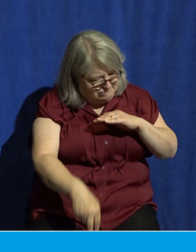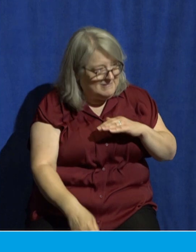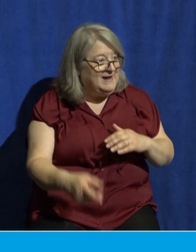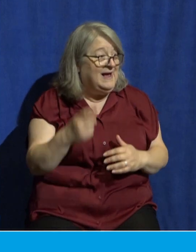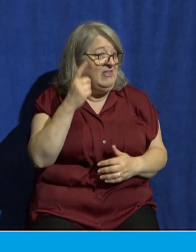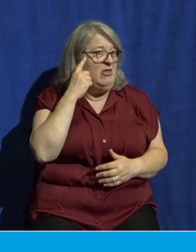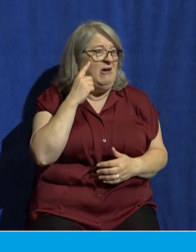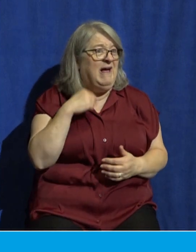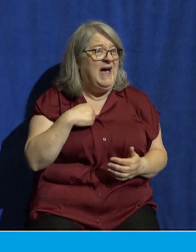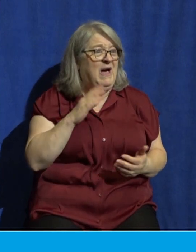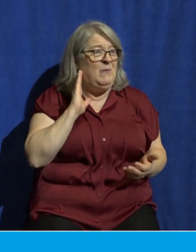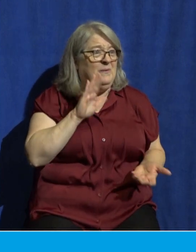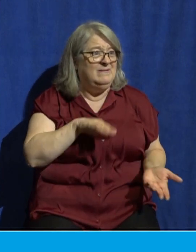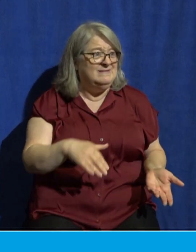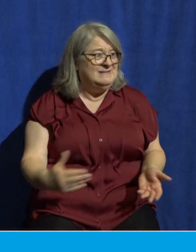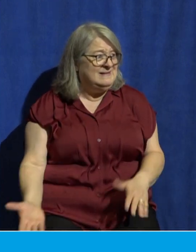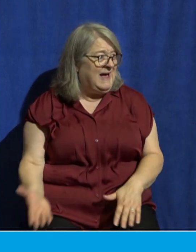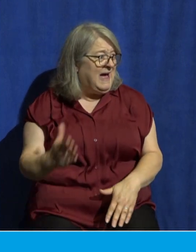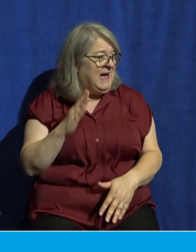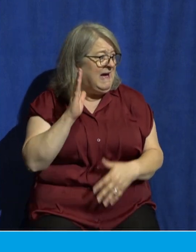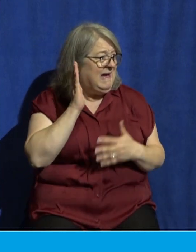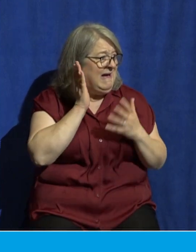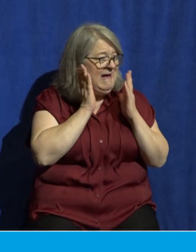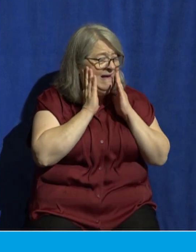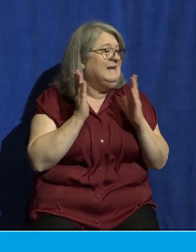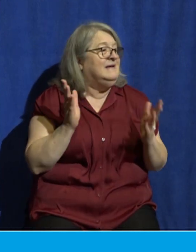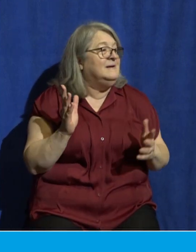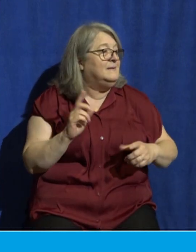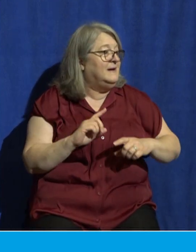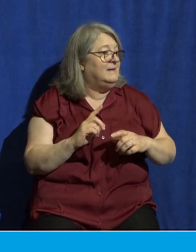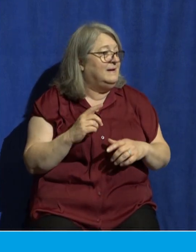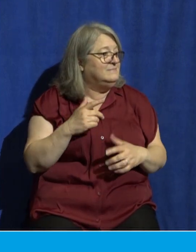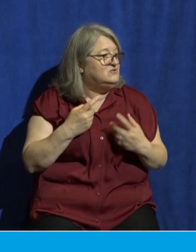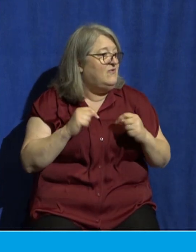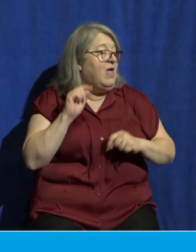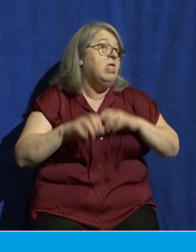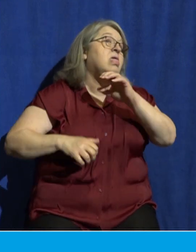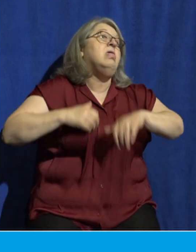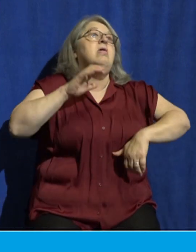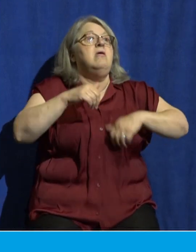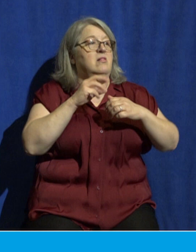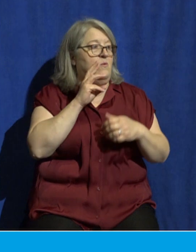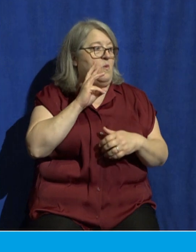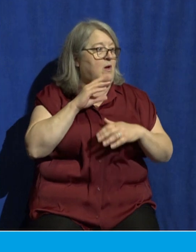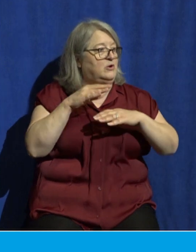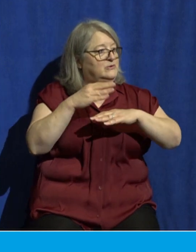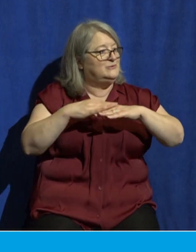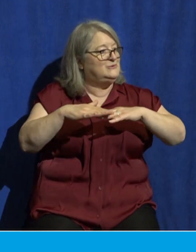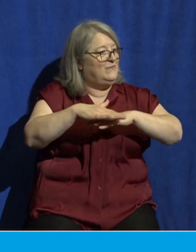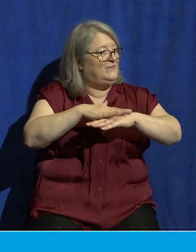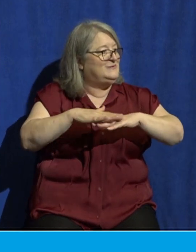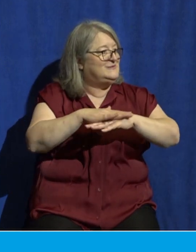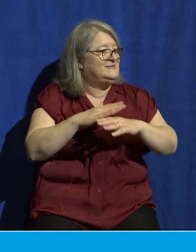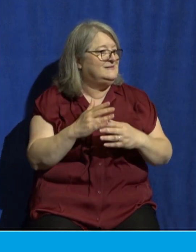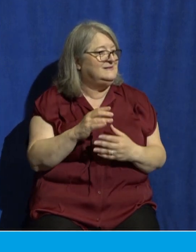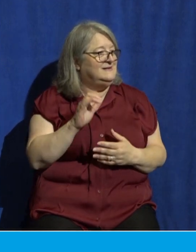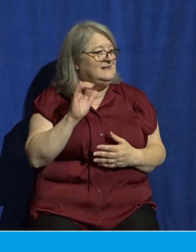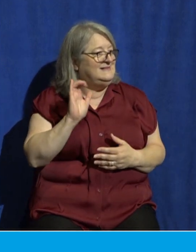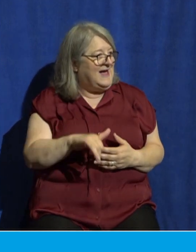It's a wrap. This is it for me. And I'm trying to get back up to the surface. Here's why I shared that. That's how some of you are going to feel